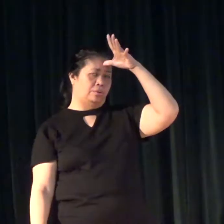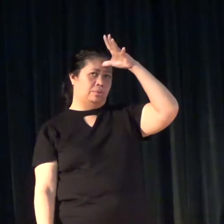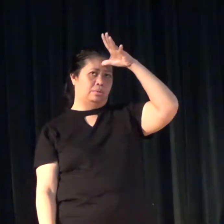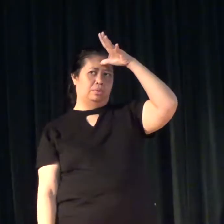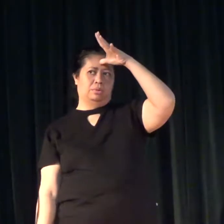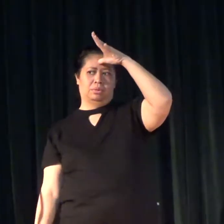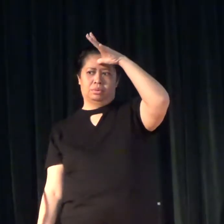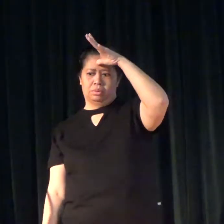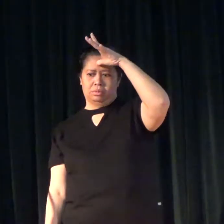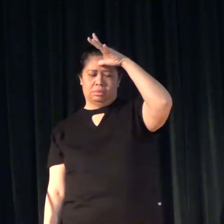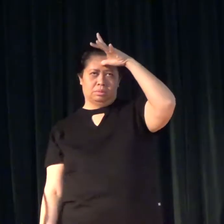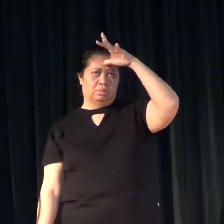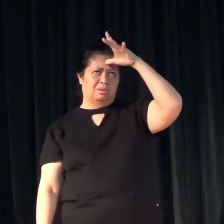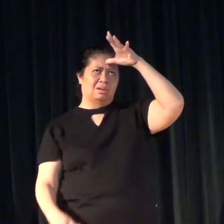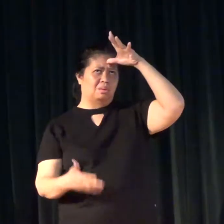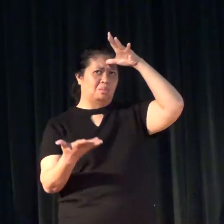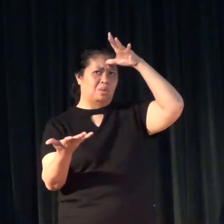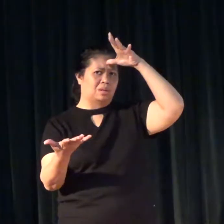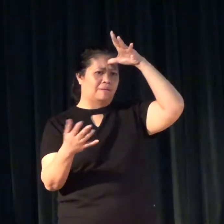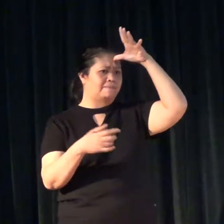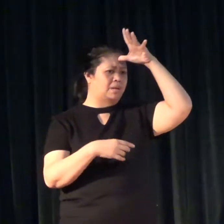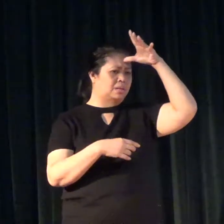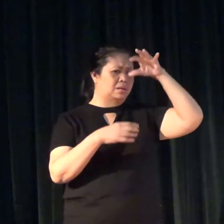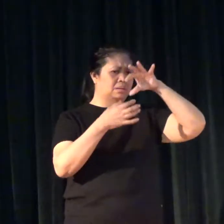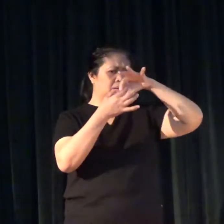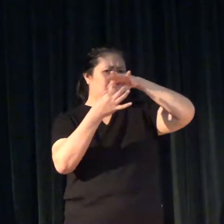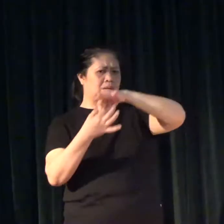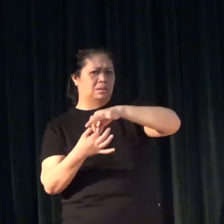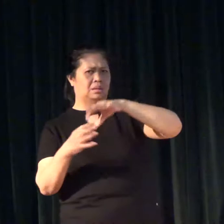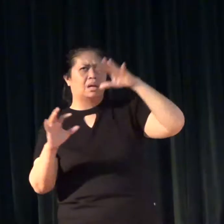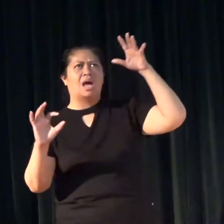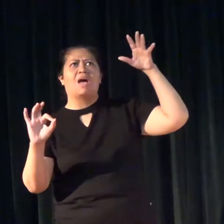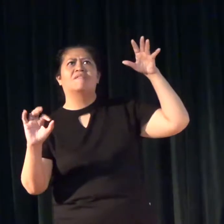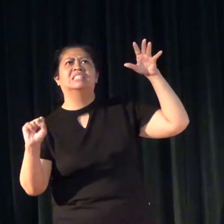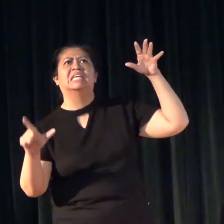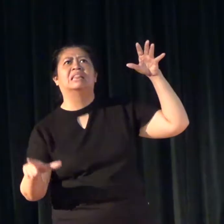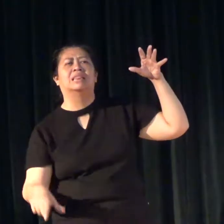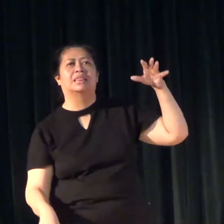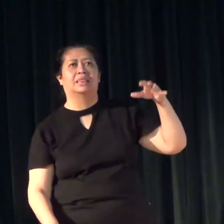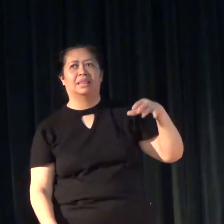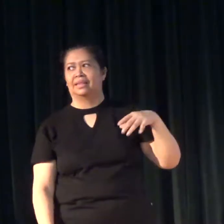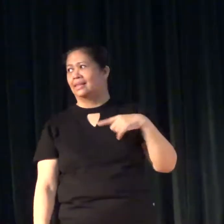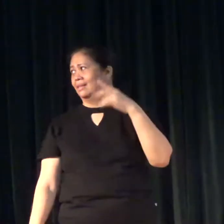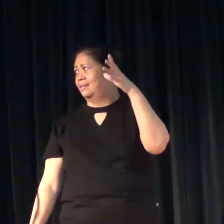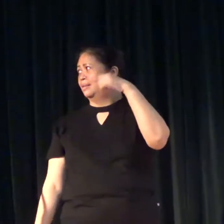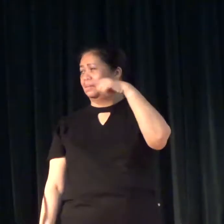what is father in FSL? what